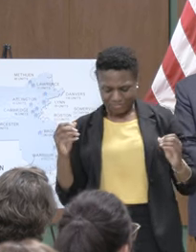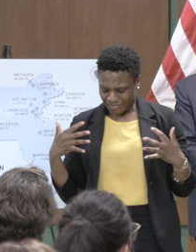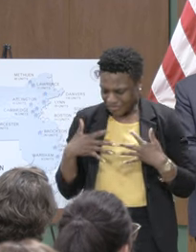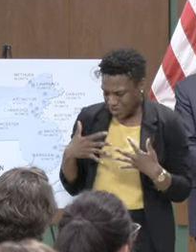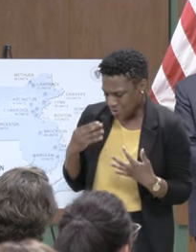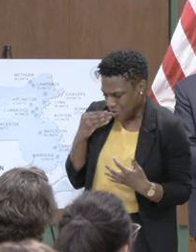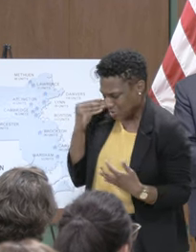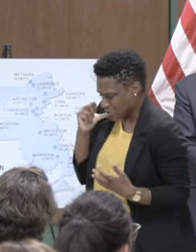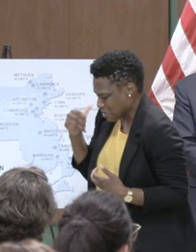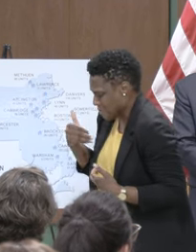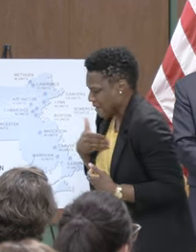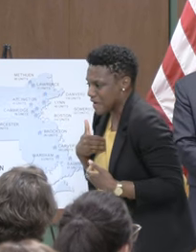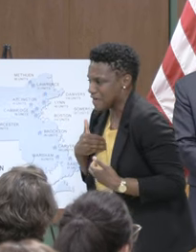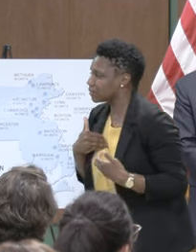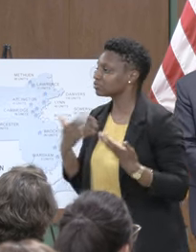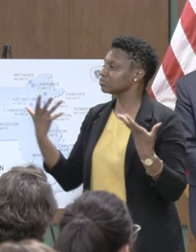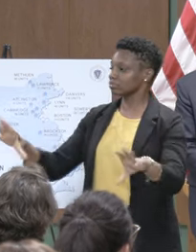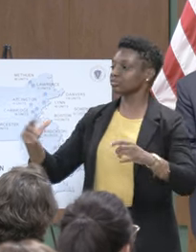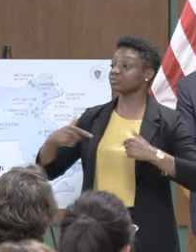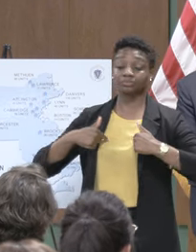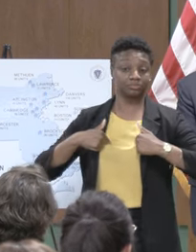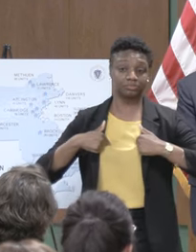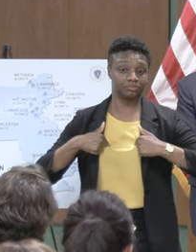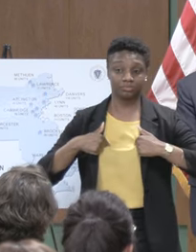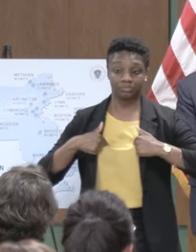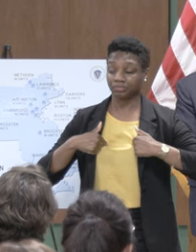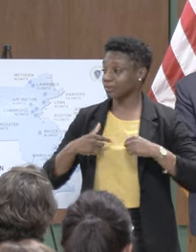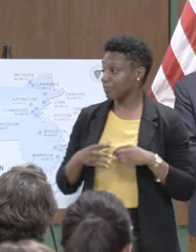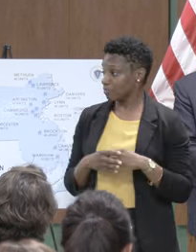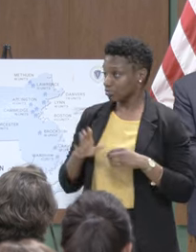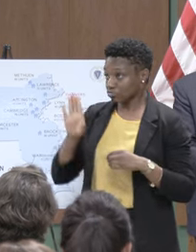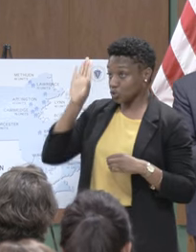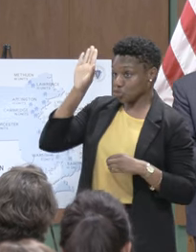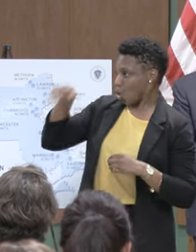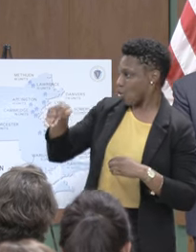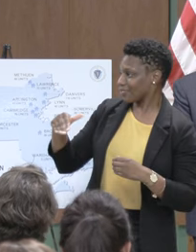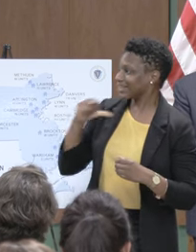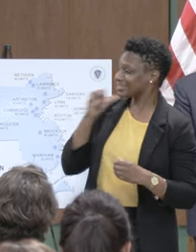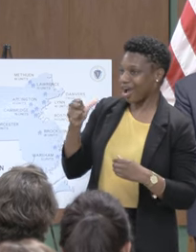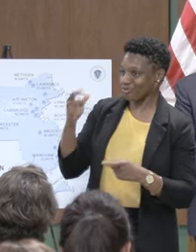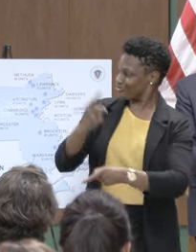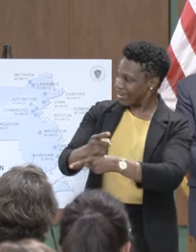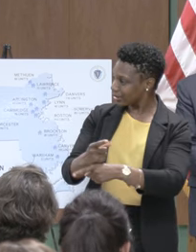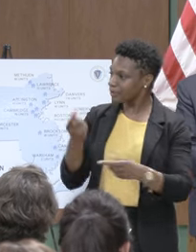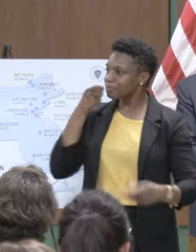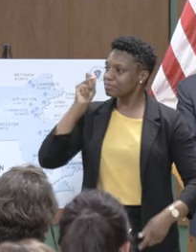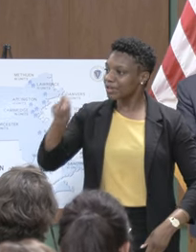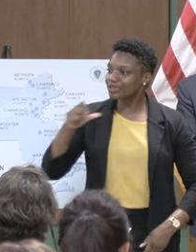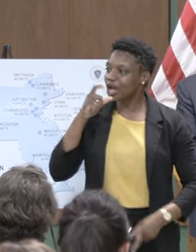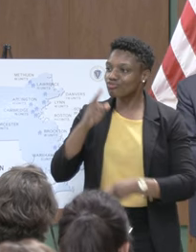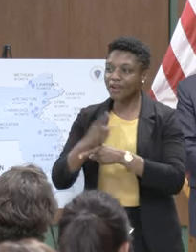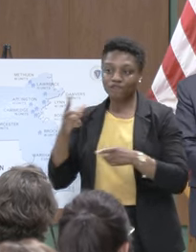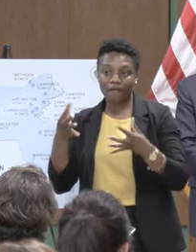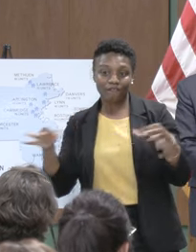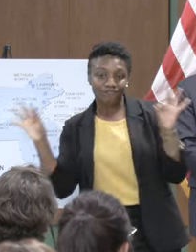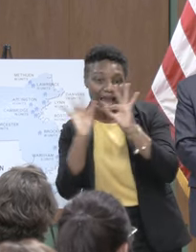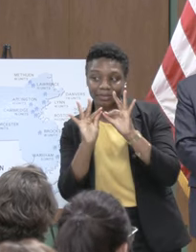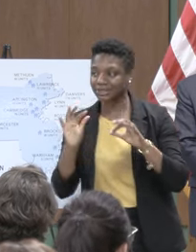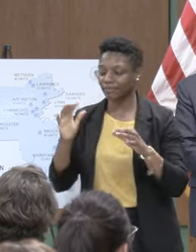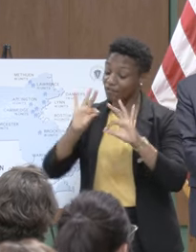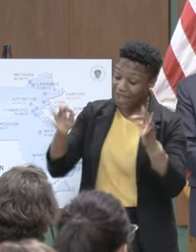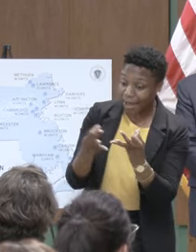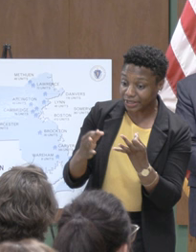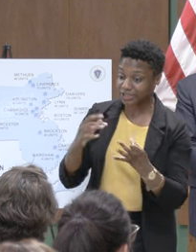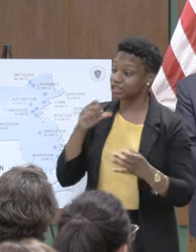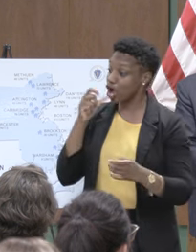or the existence of housing insecurity we know that it's not it's not right it's not right for families it's not right for residents